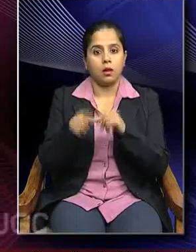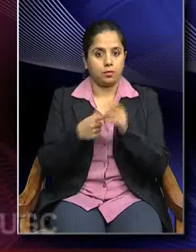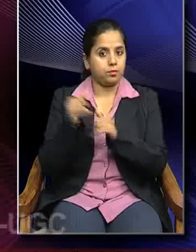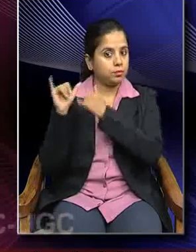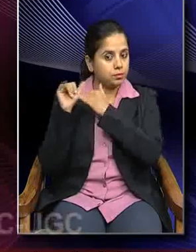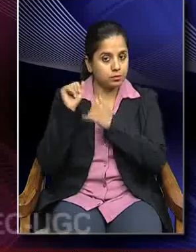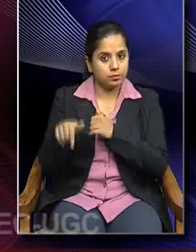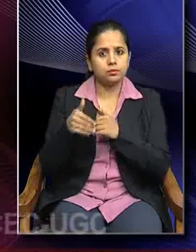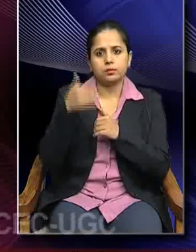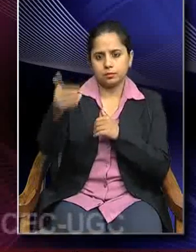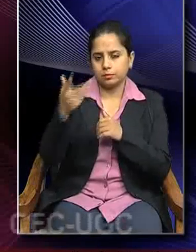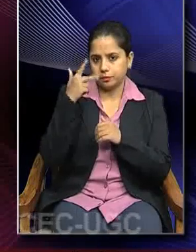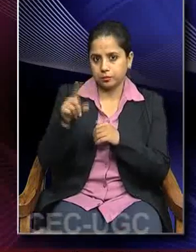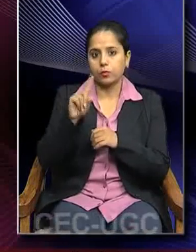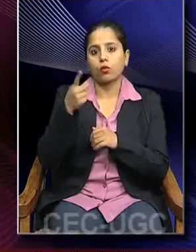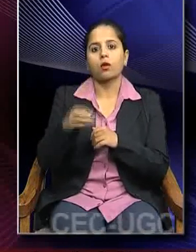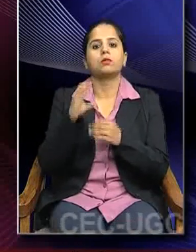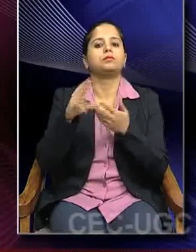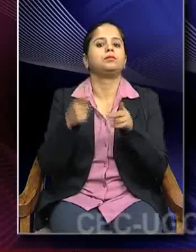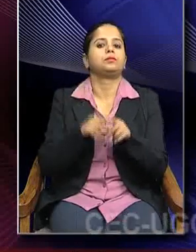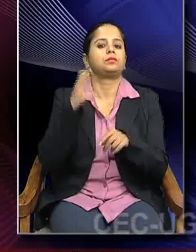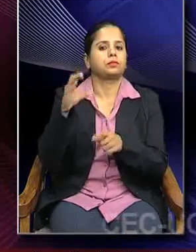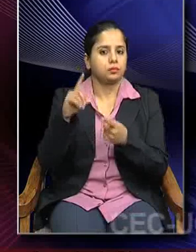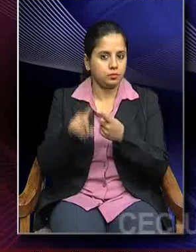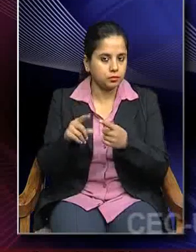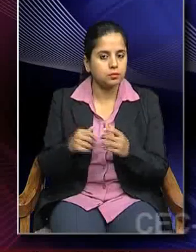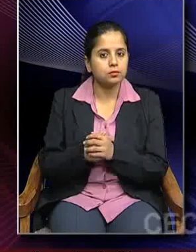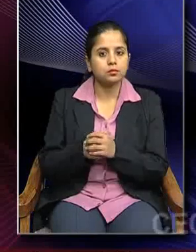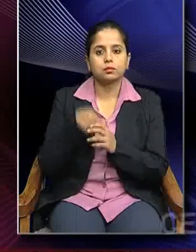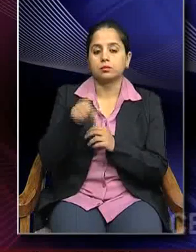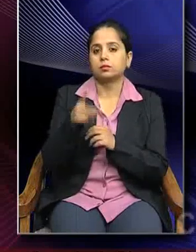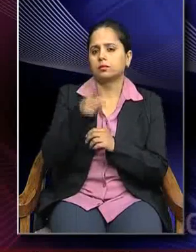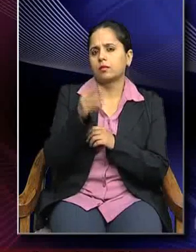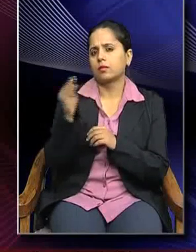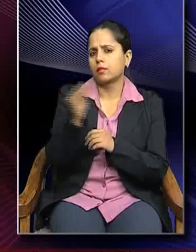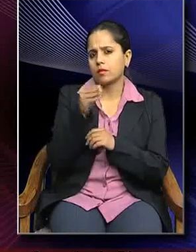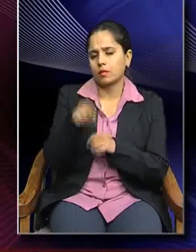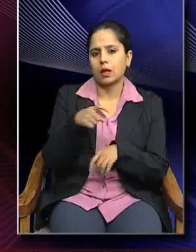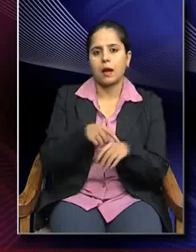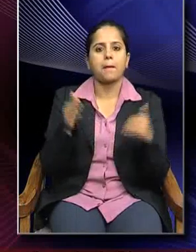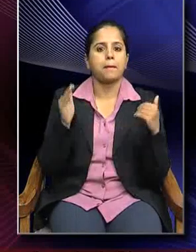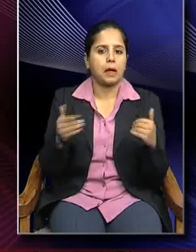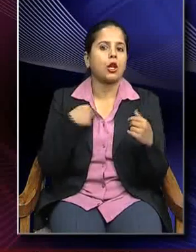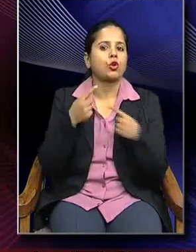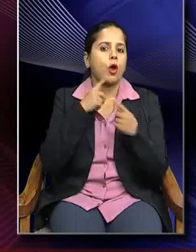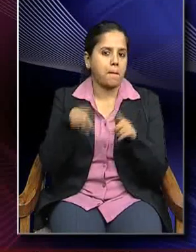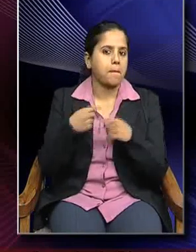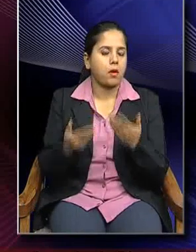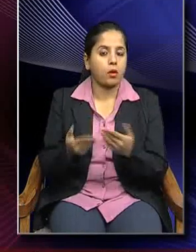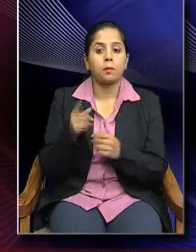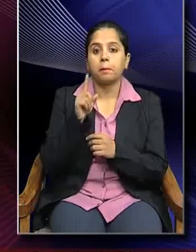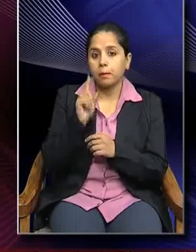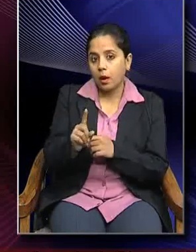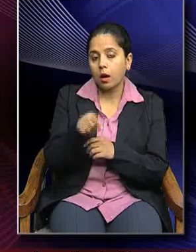it extends up to 12th century CE. So, this is the time bracket that we are talking about, but